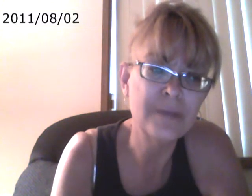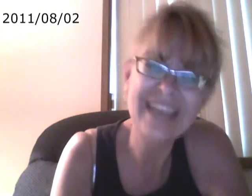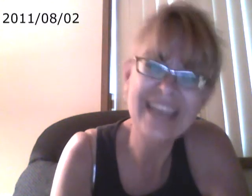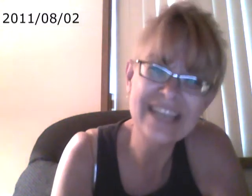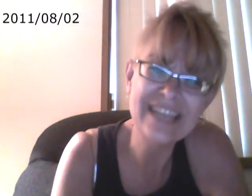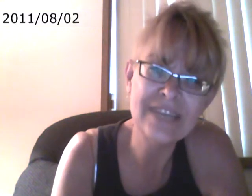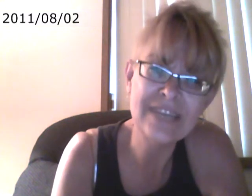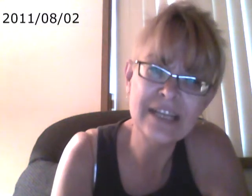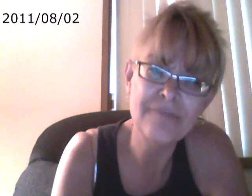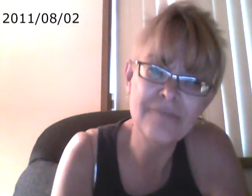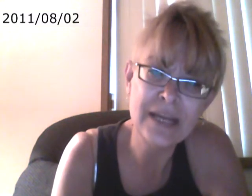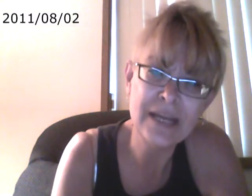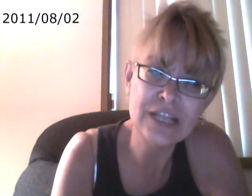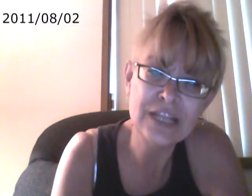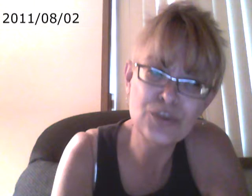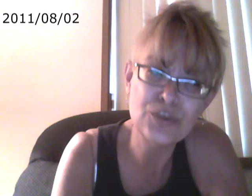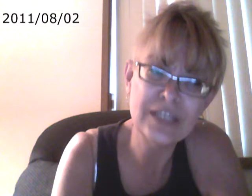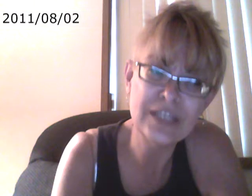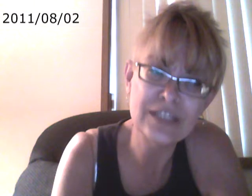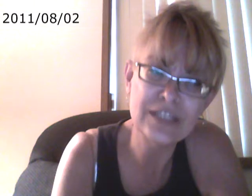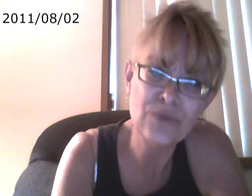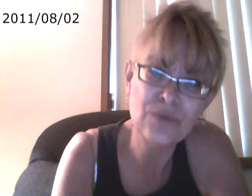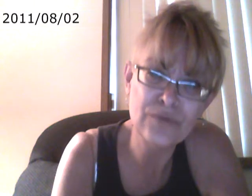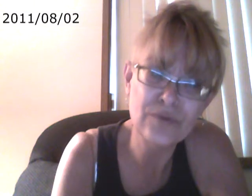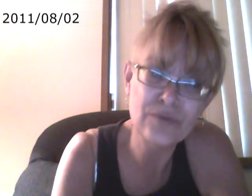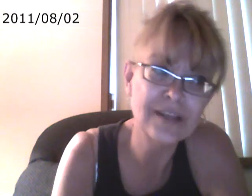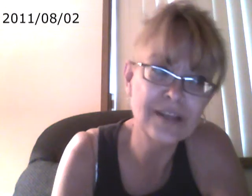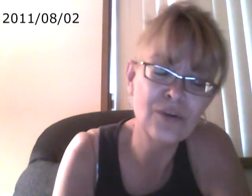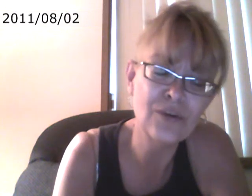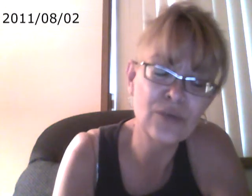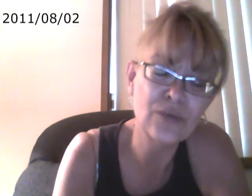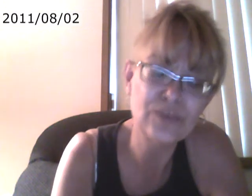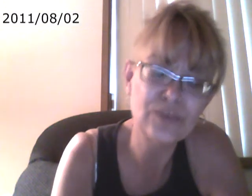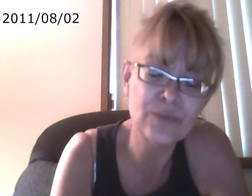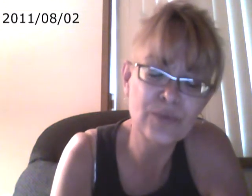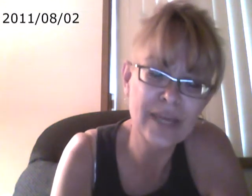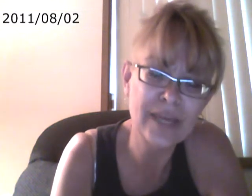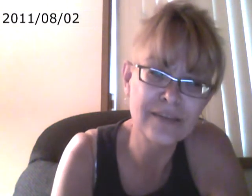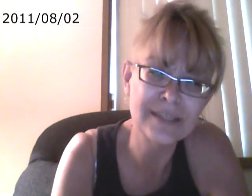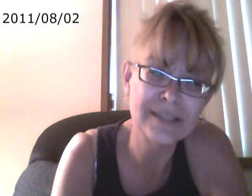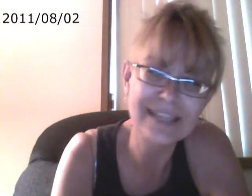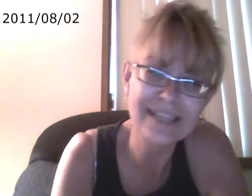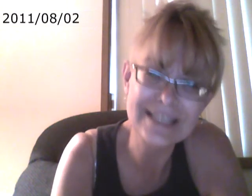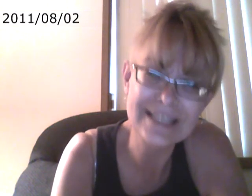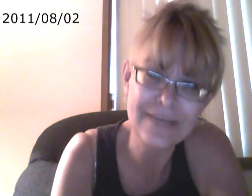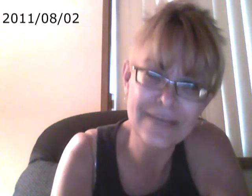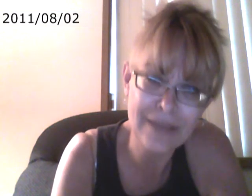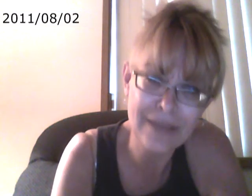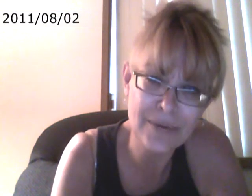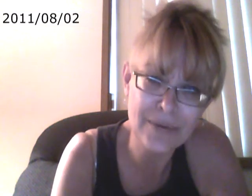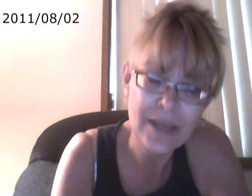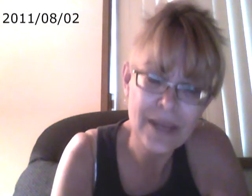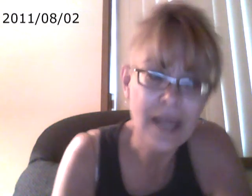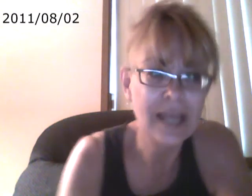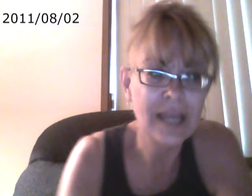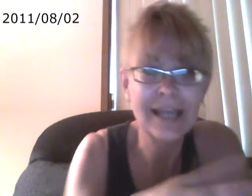can't even get enough money to eat his own food, you know, according to what we pay them. It's like slave labor and